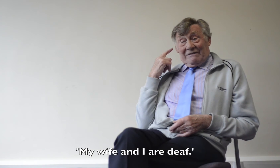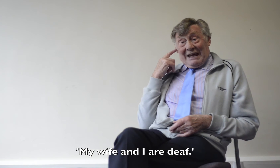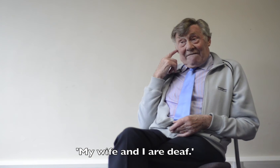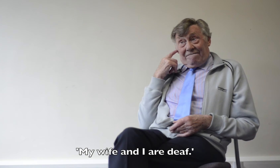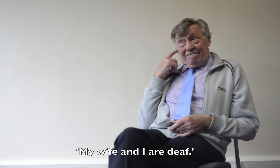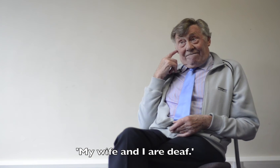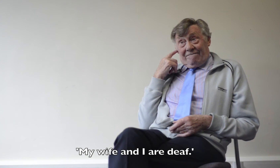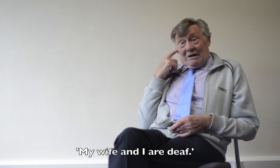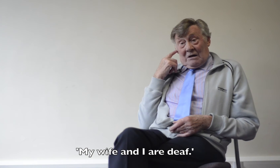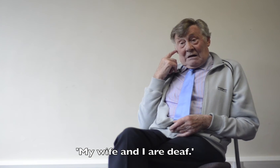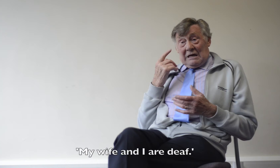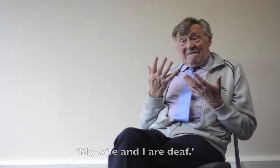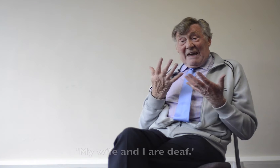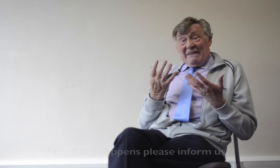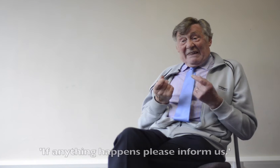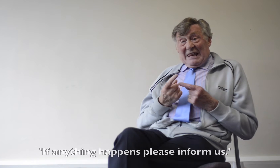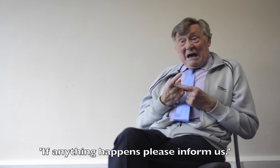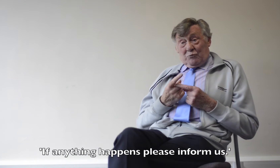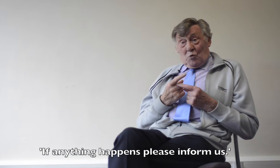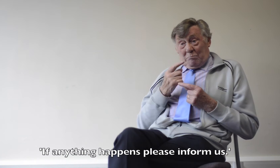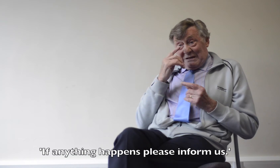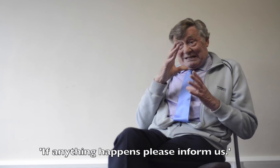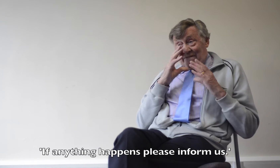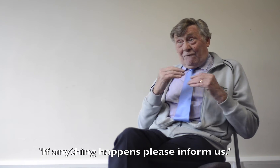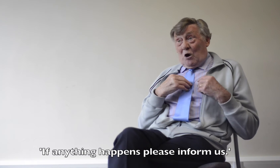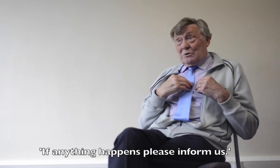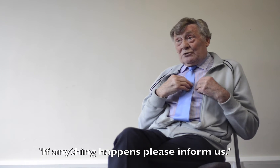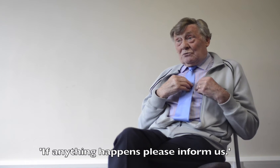death. If anything I have, please inform me.